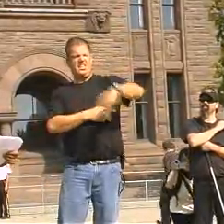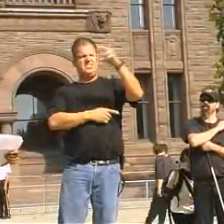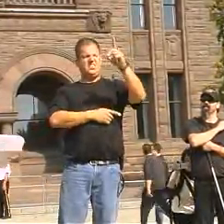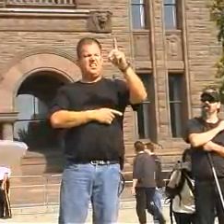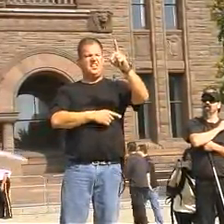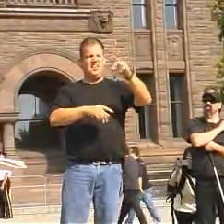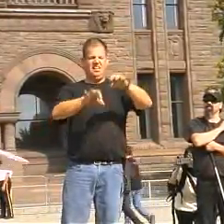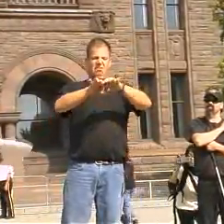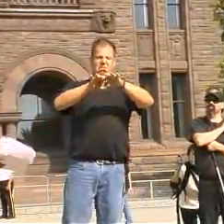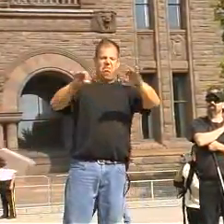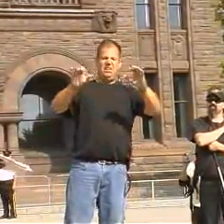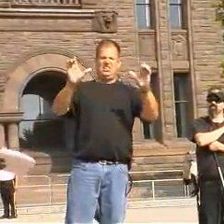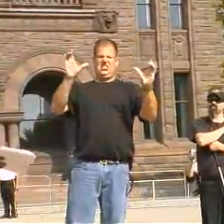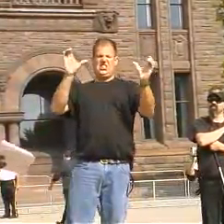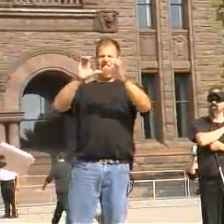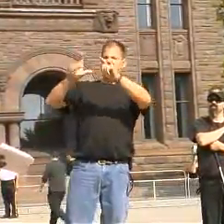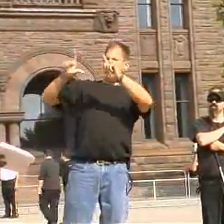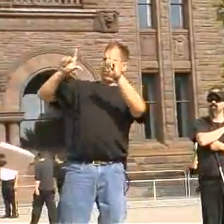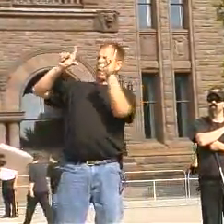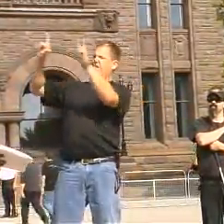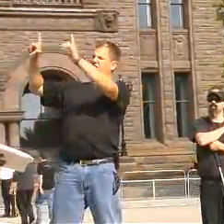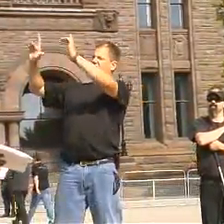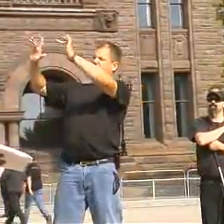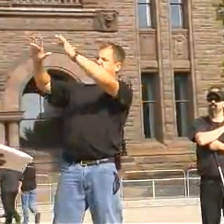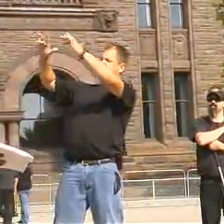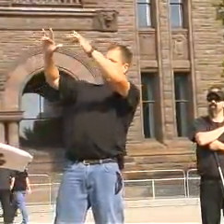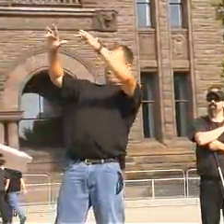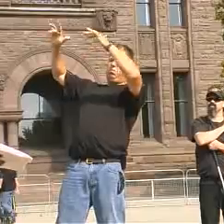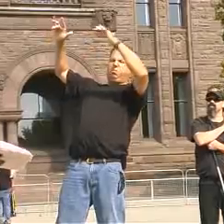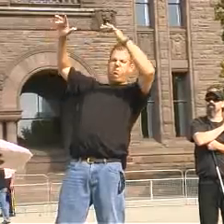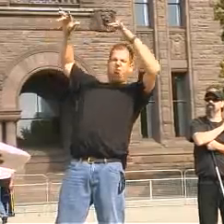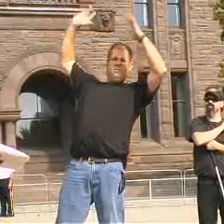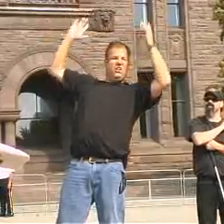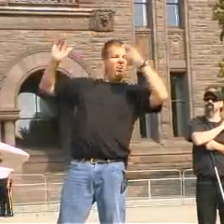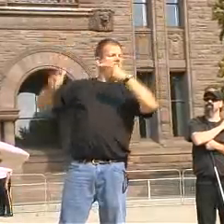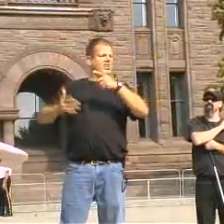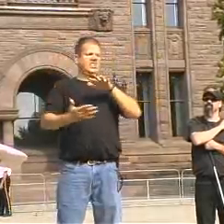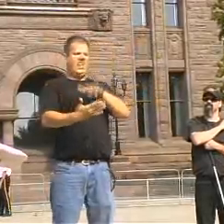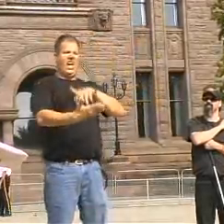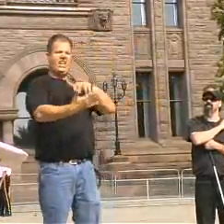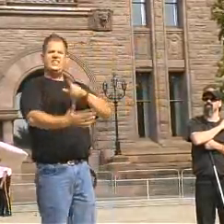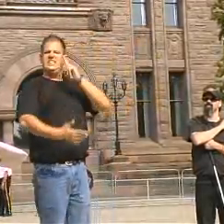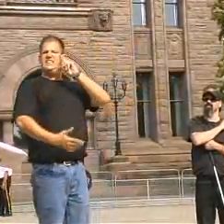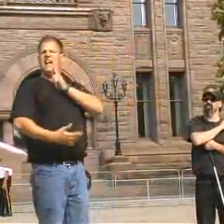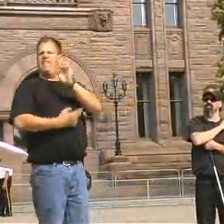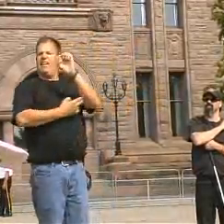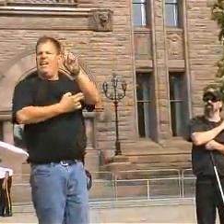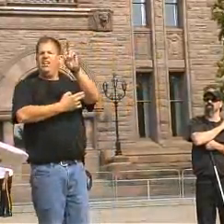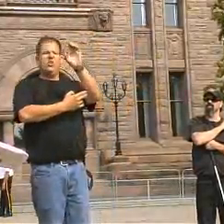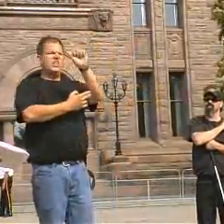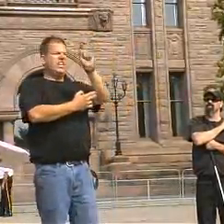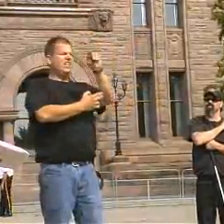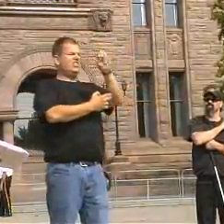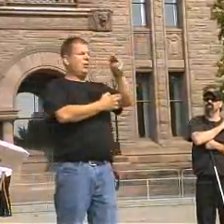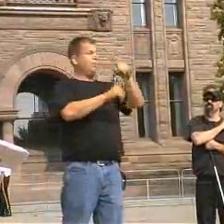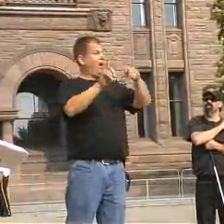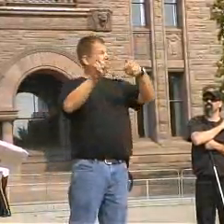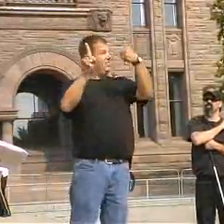Many hearing people who study for their PhDs and they have certificates on their wall. They